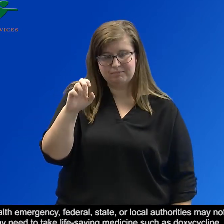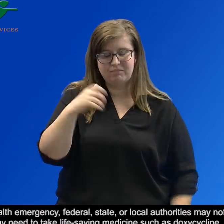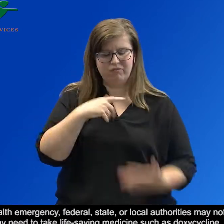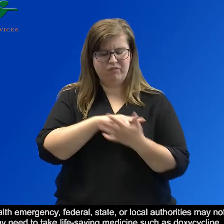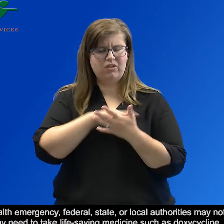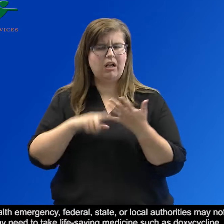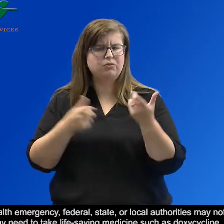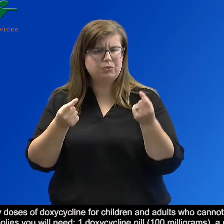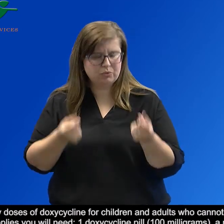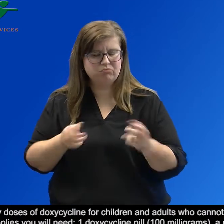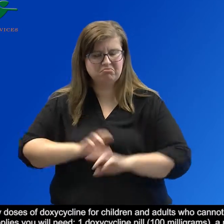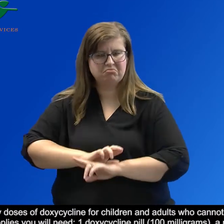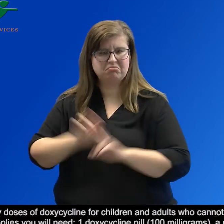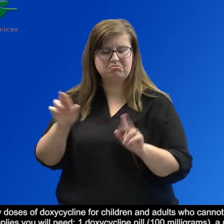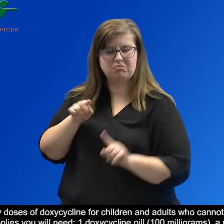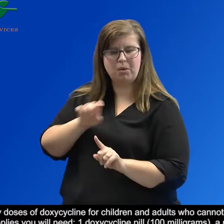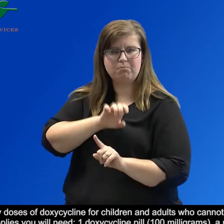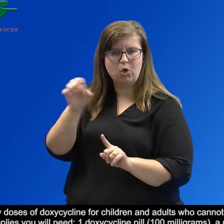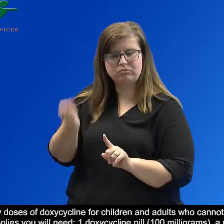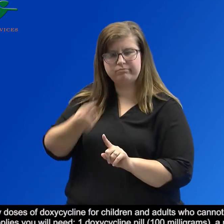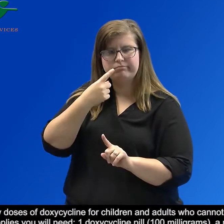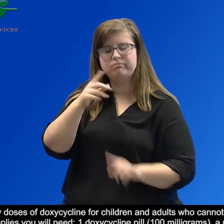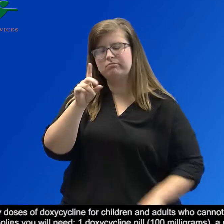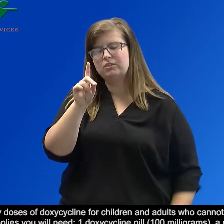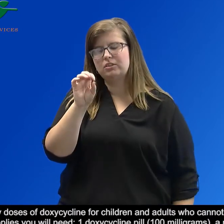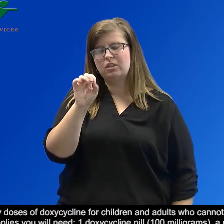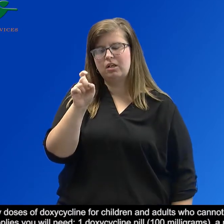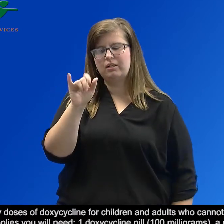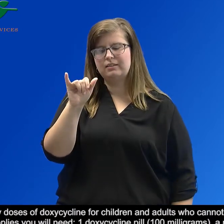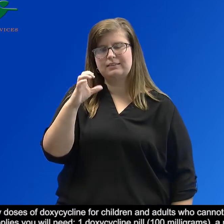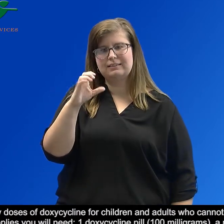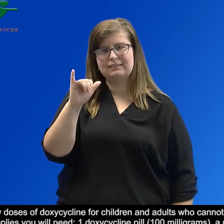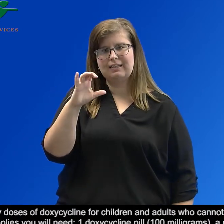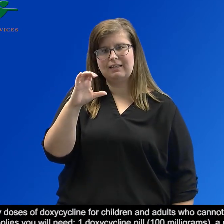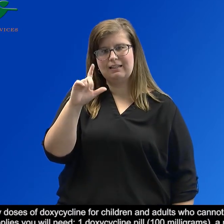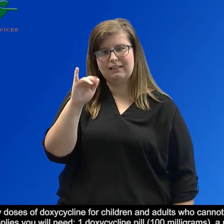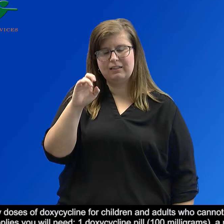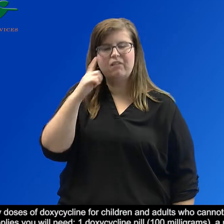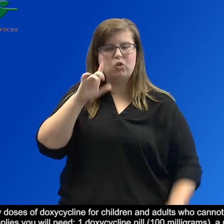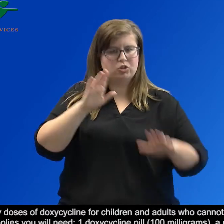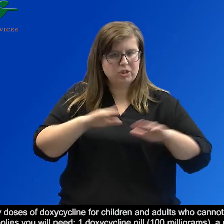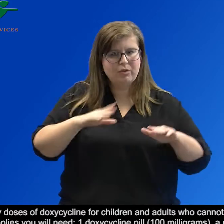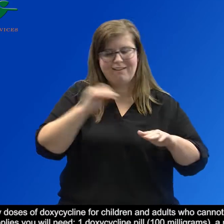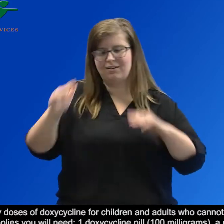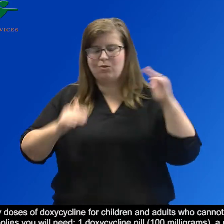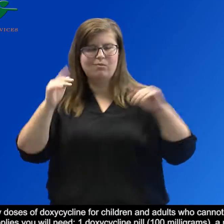steps to prepare emergency doses of doxycycline for children and adults who cannot swallow pills